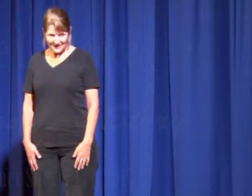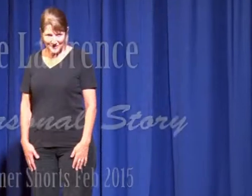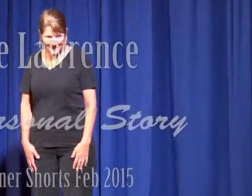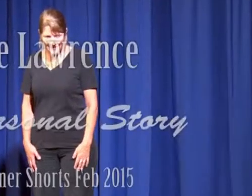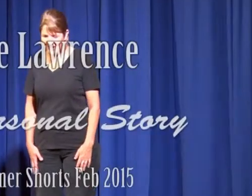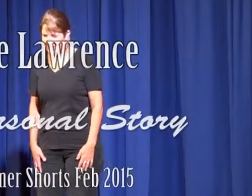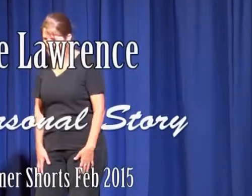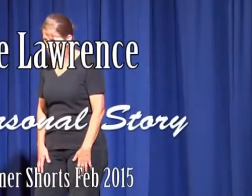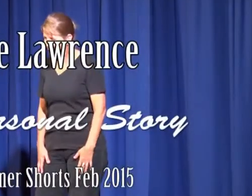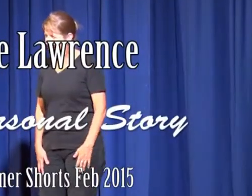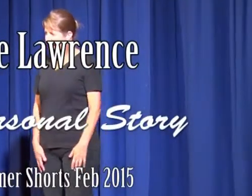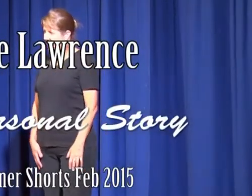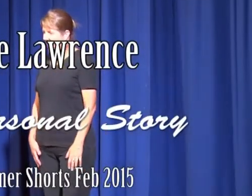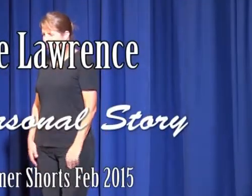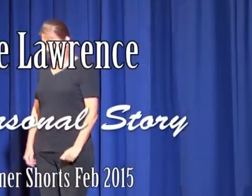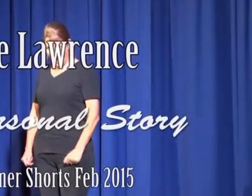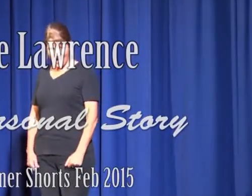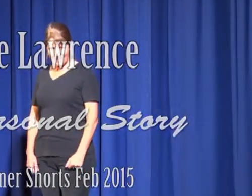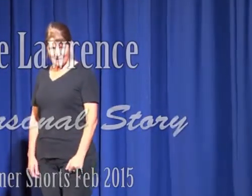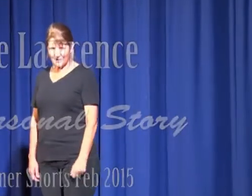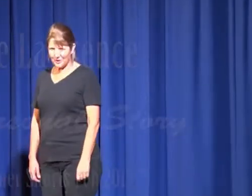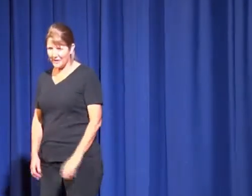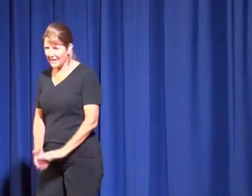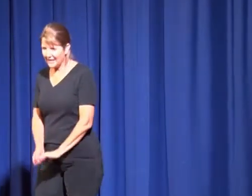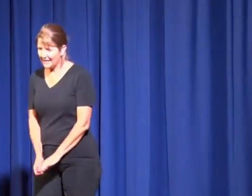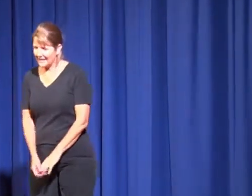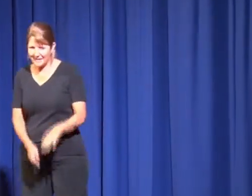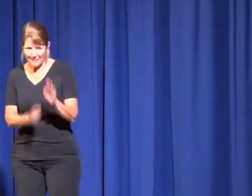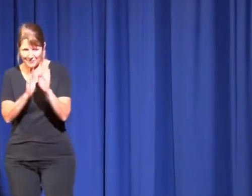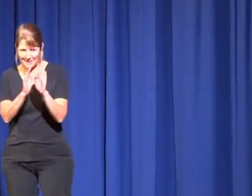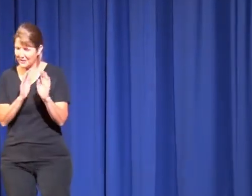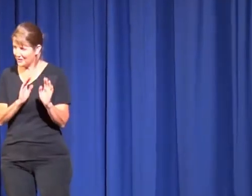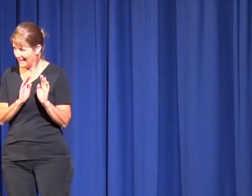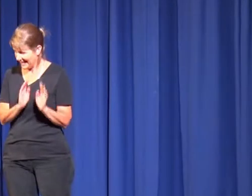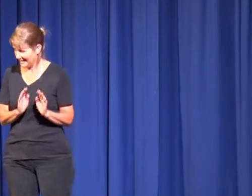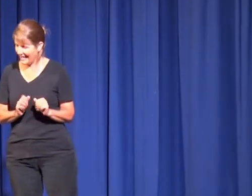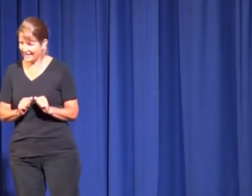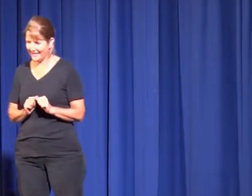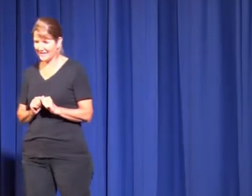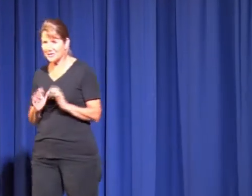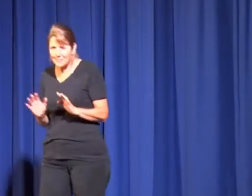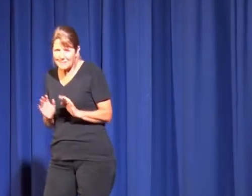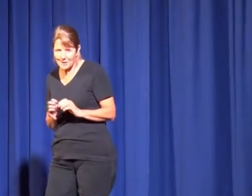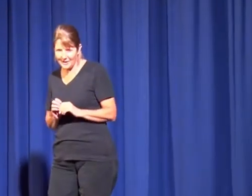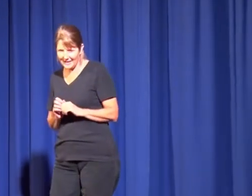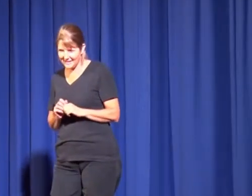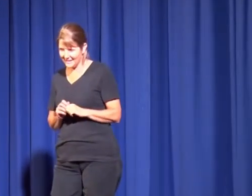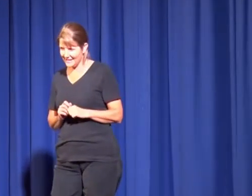Good evening everyone. How many of you here, apart from my son who hasn't had an adolescence, remember your adolescence?